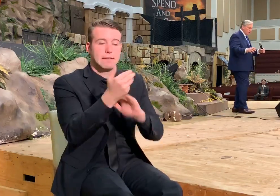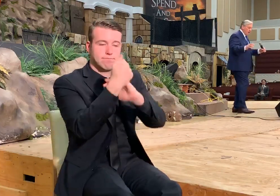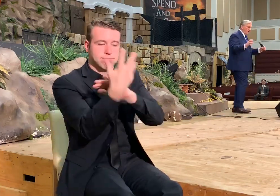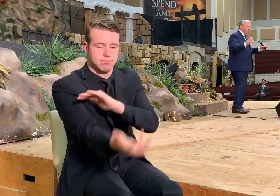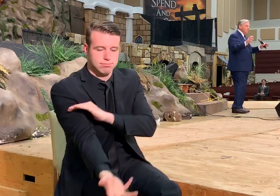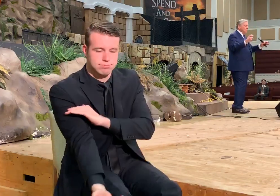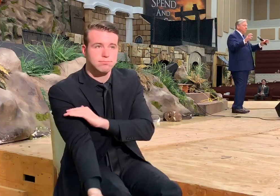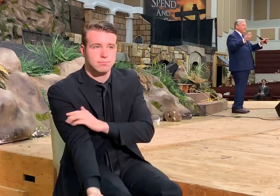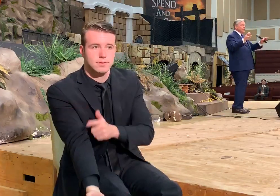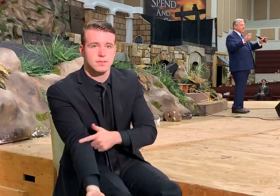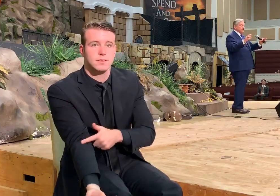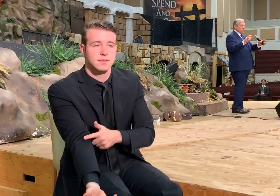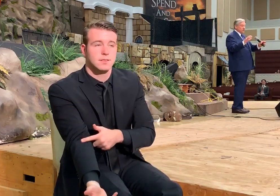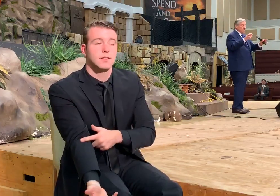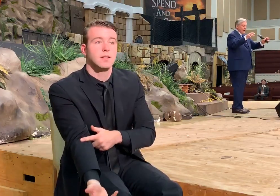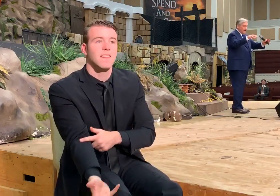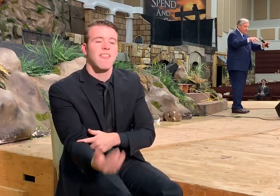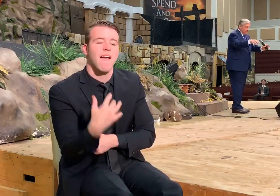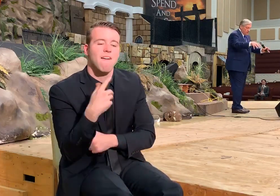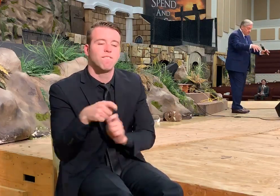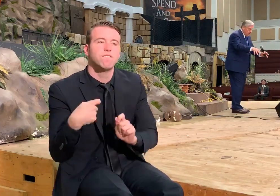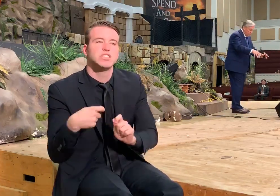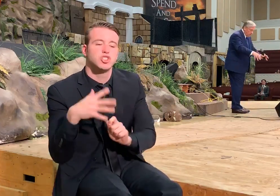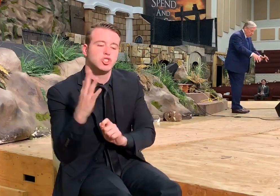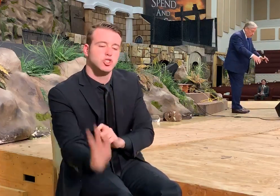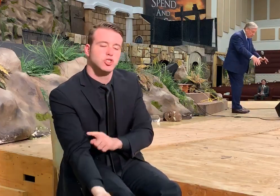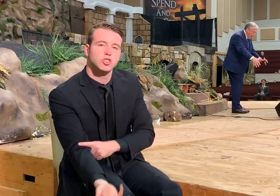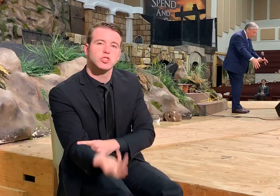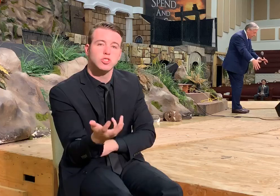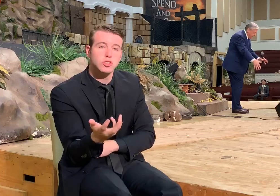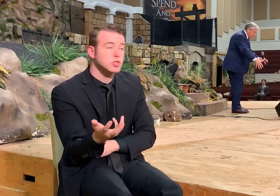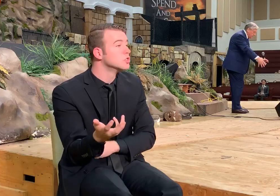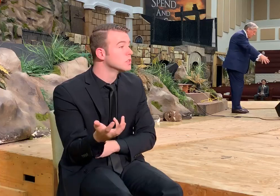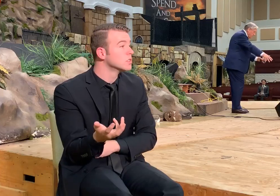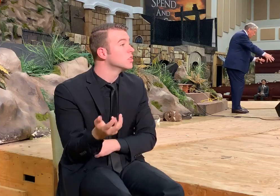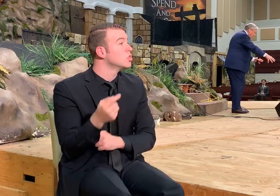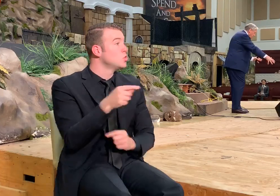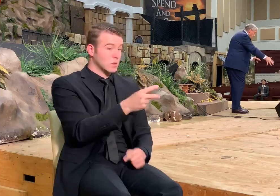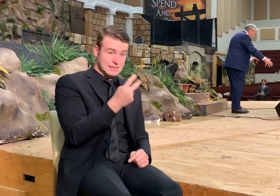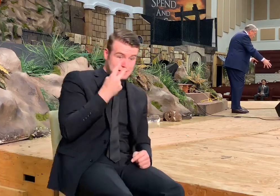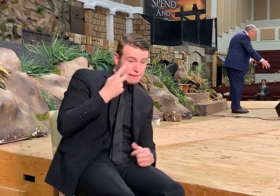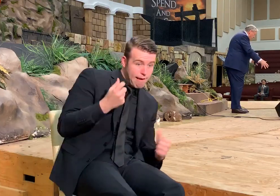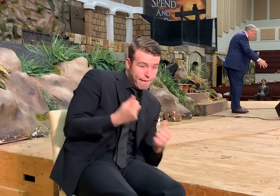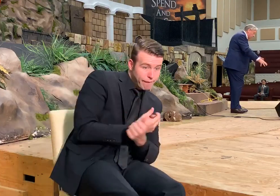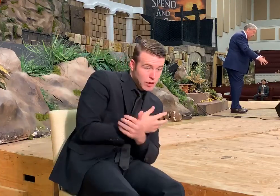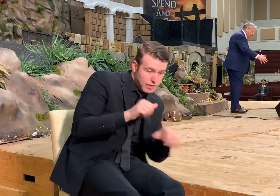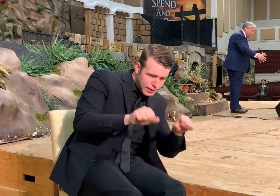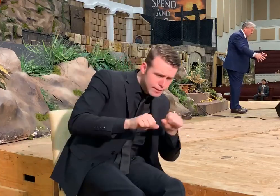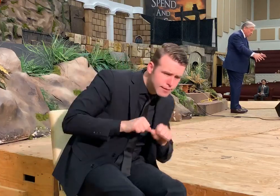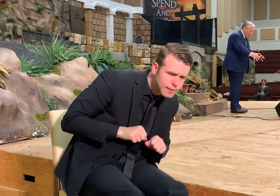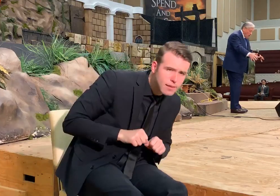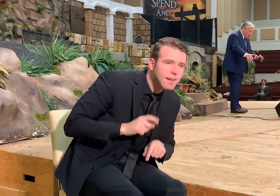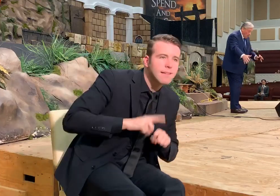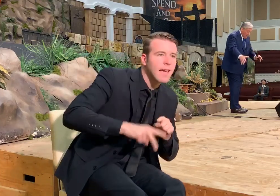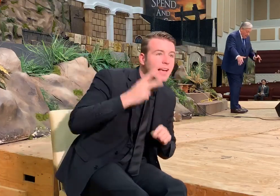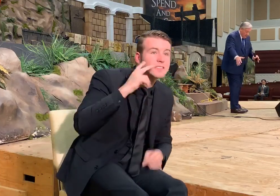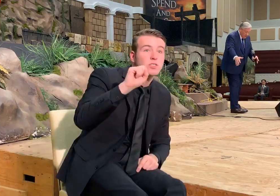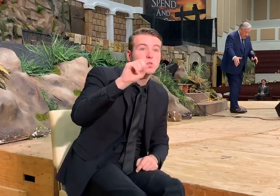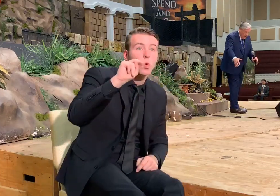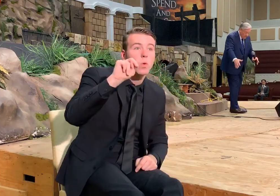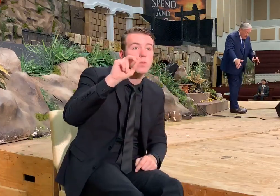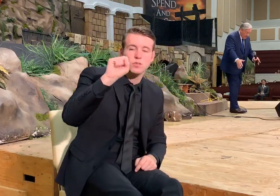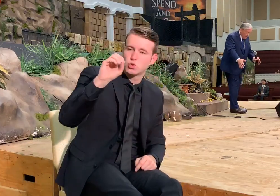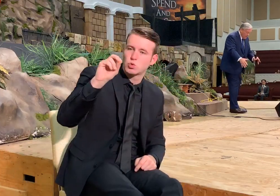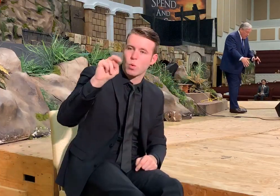And so it's fishy. And so it goes down. It can't see everything down there. It didn't have sonar and all